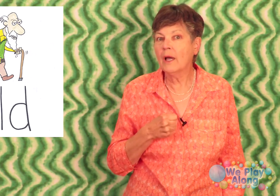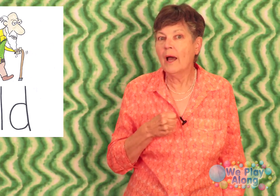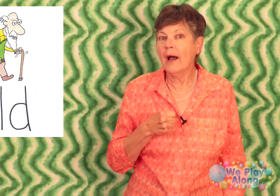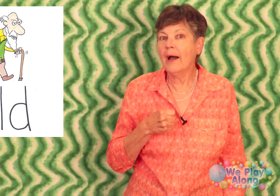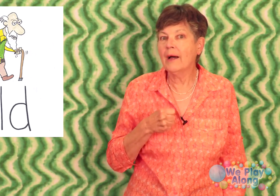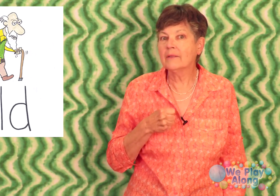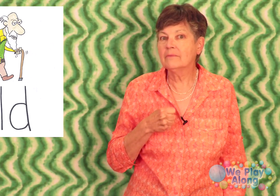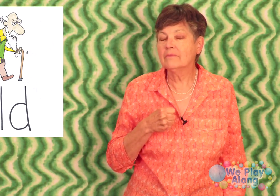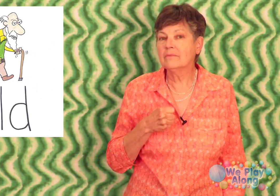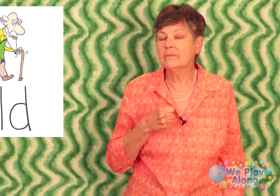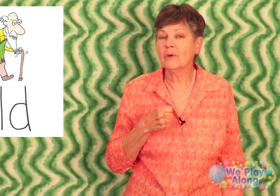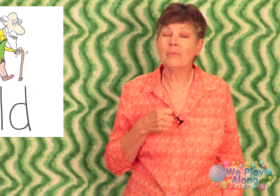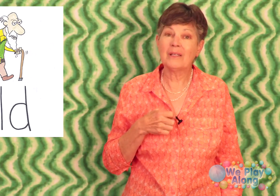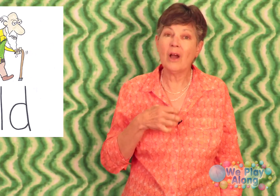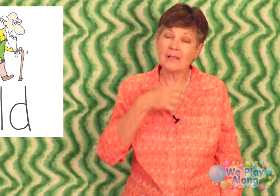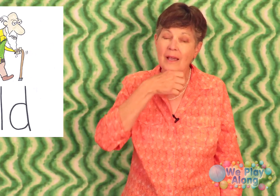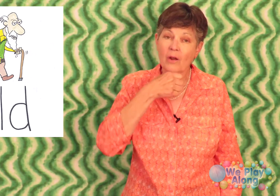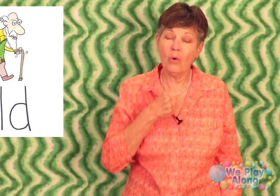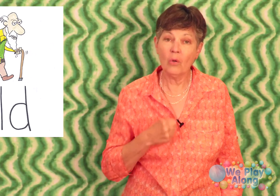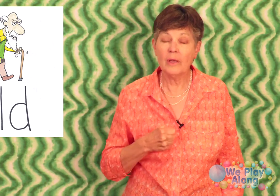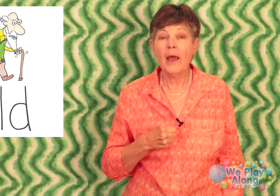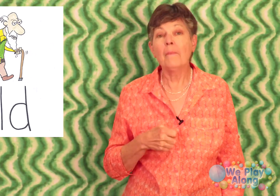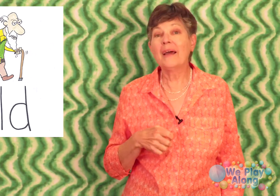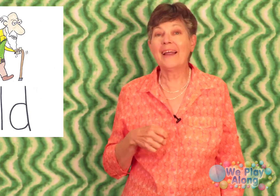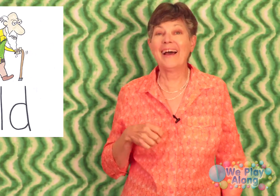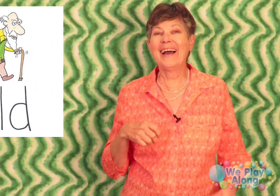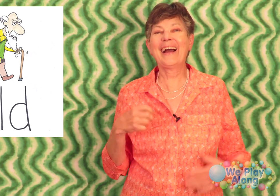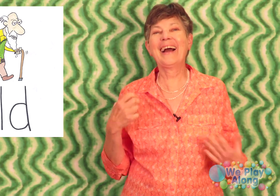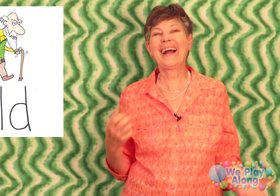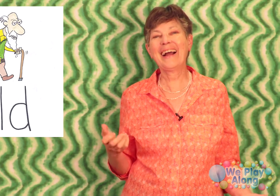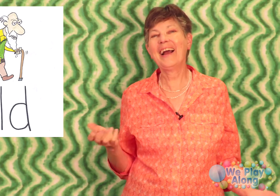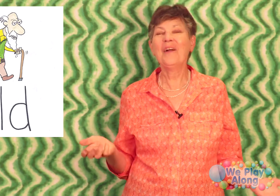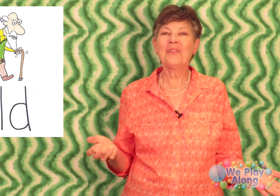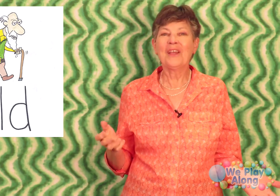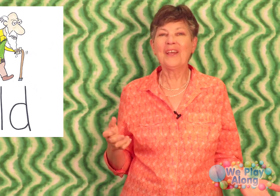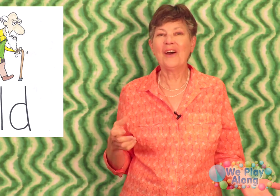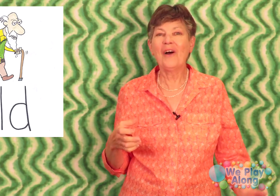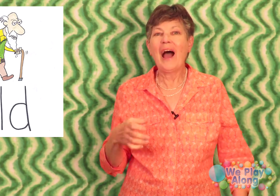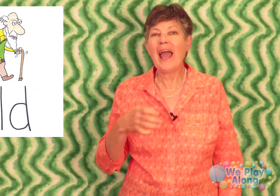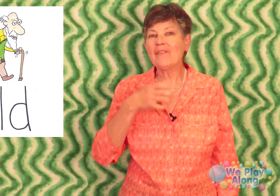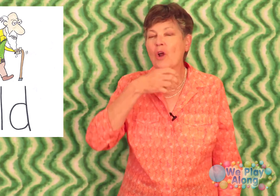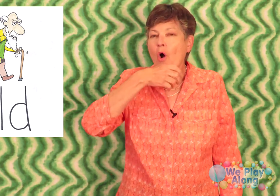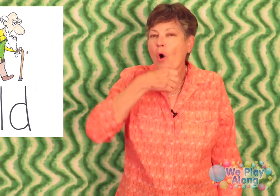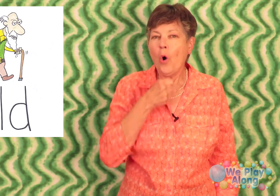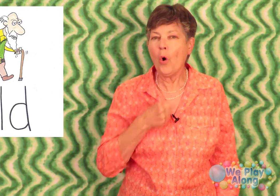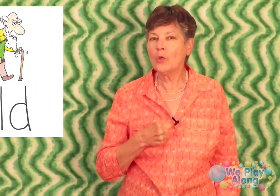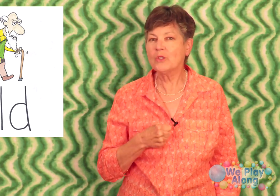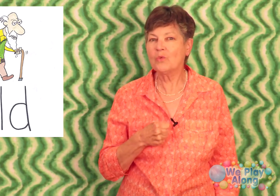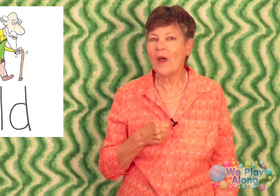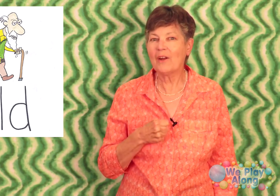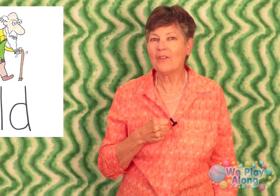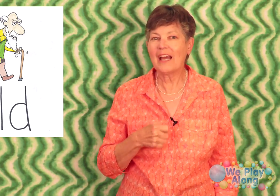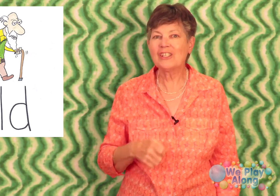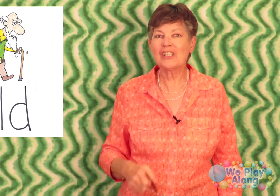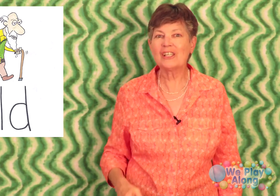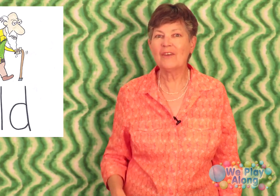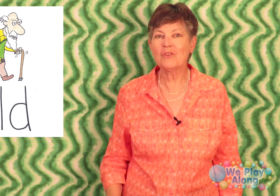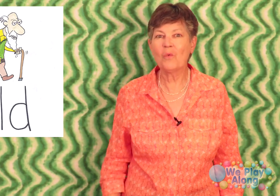my dog's kind of old but you know I have an old sweater that I just love to